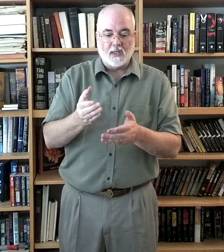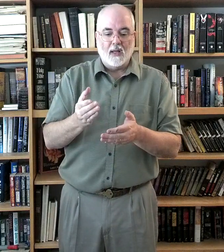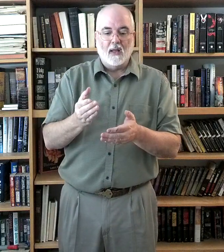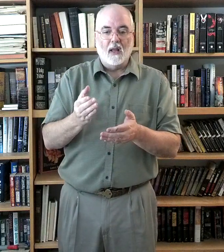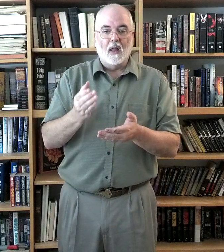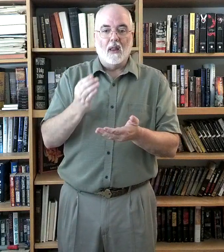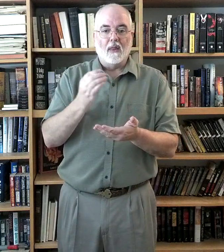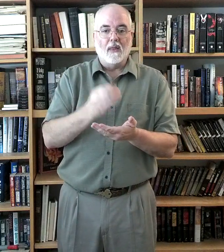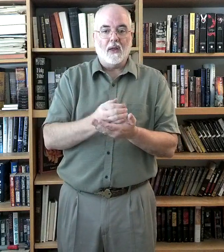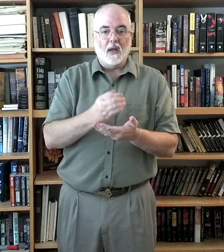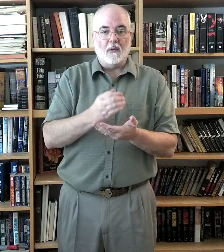the cup.